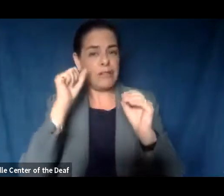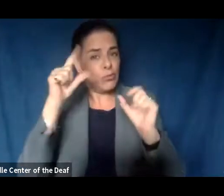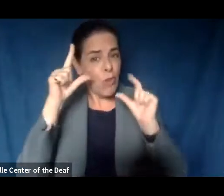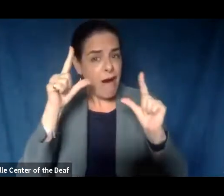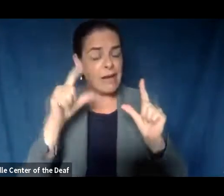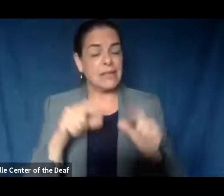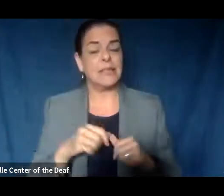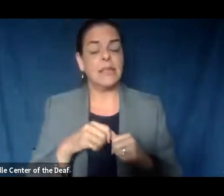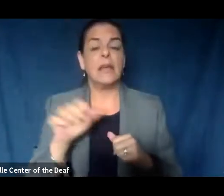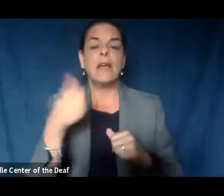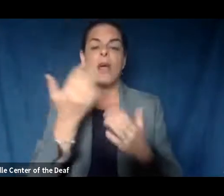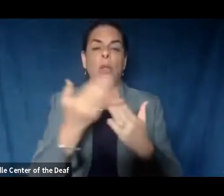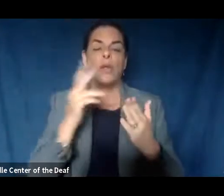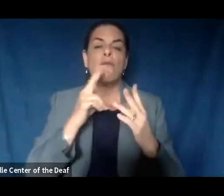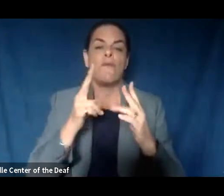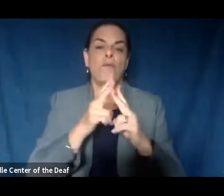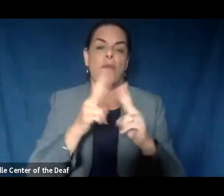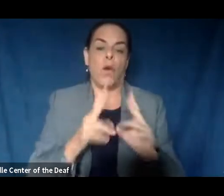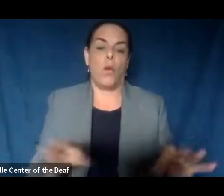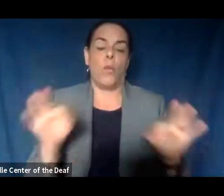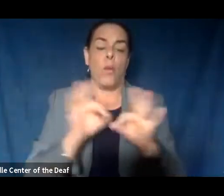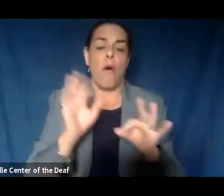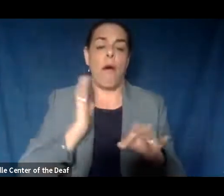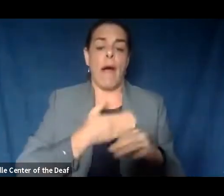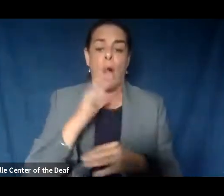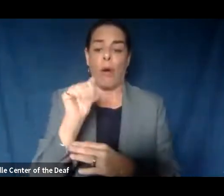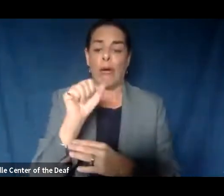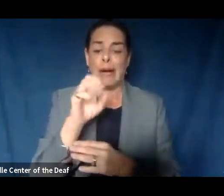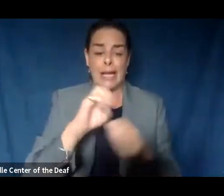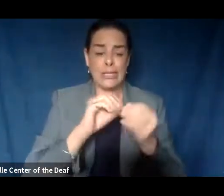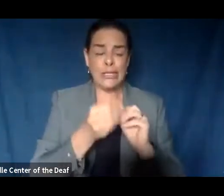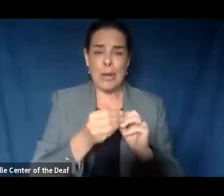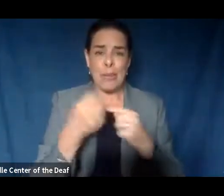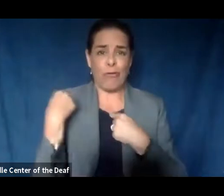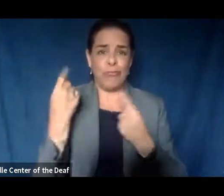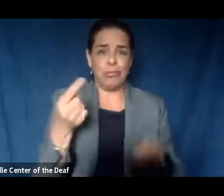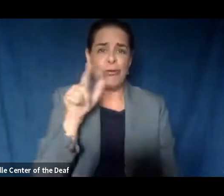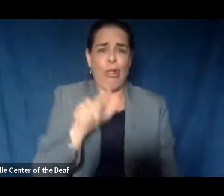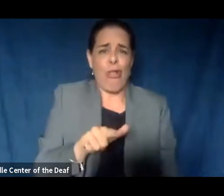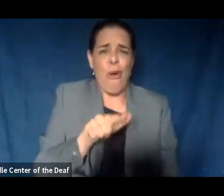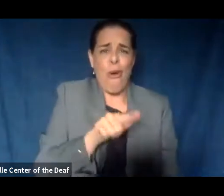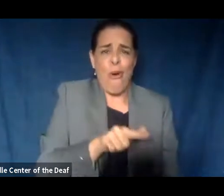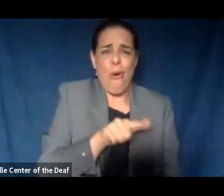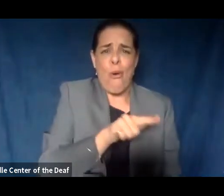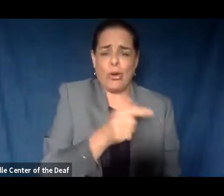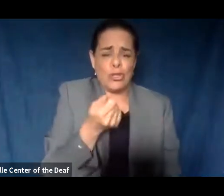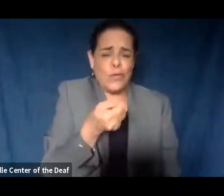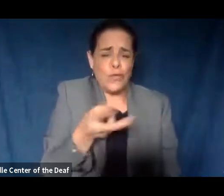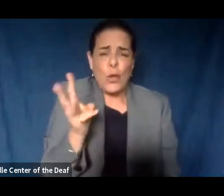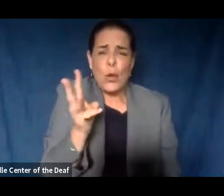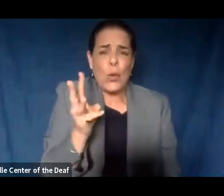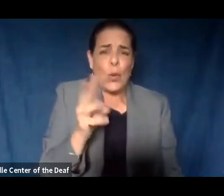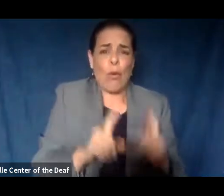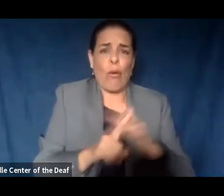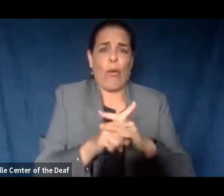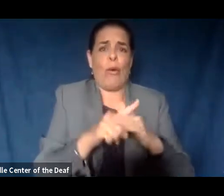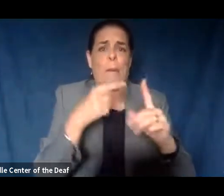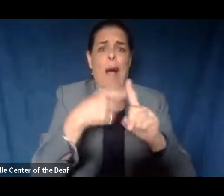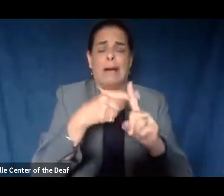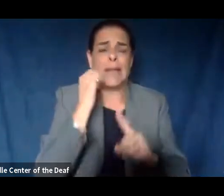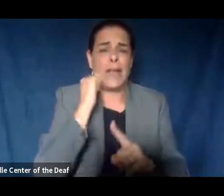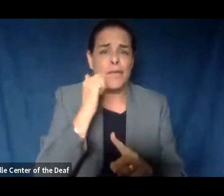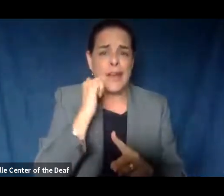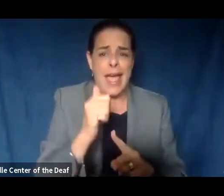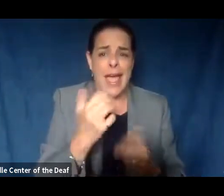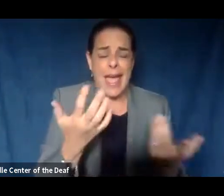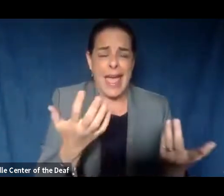another really important thing is that our case count has been so low. We've only been getting a few cases a day. It doesn't take